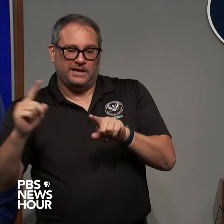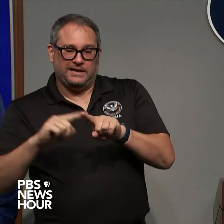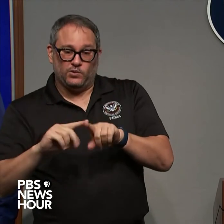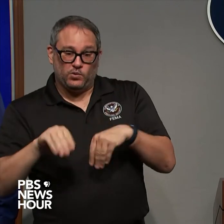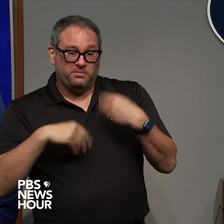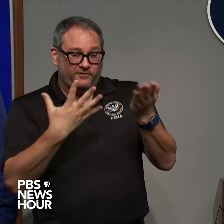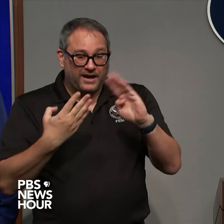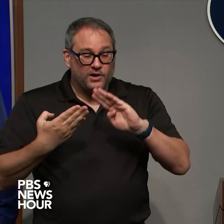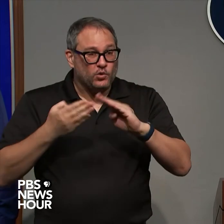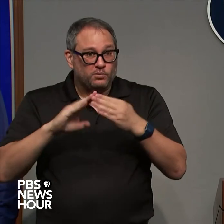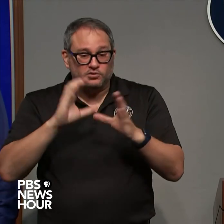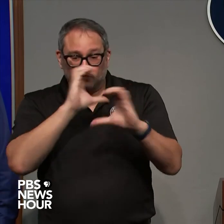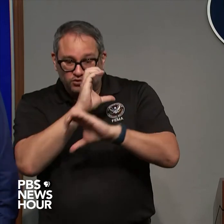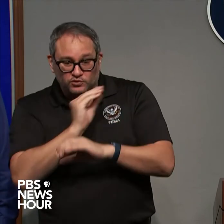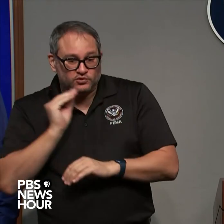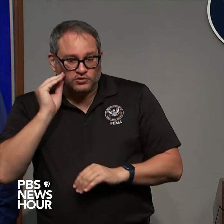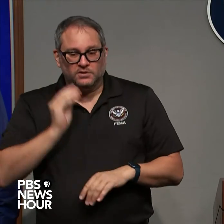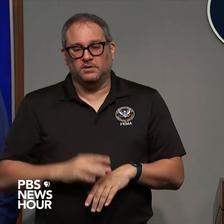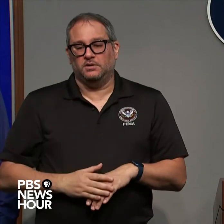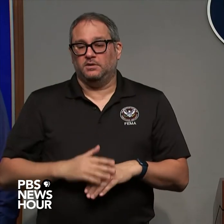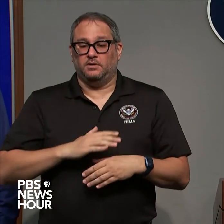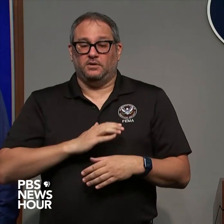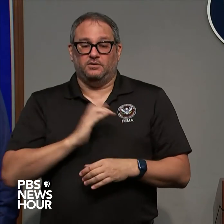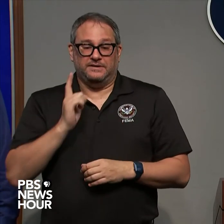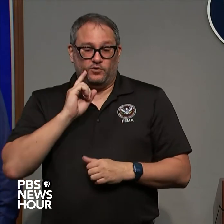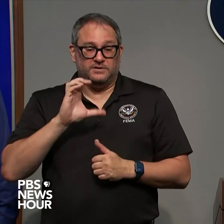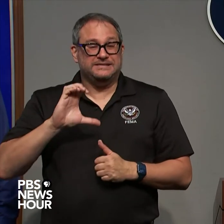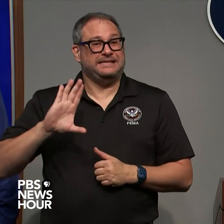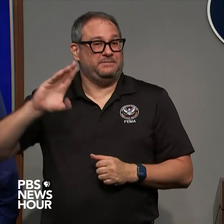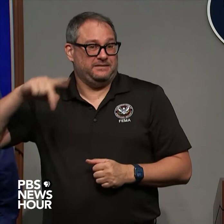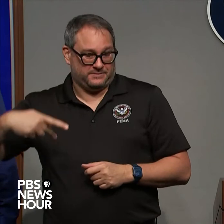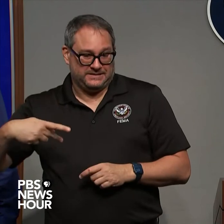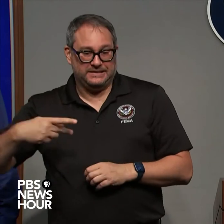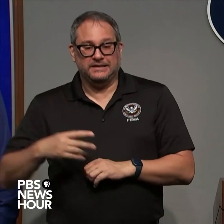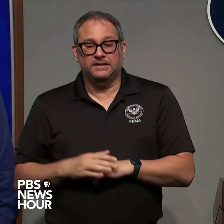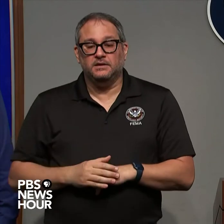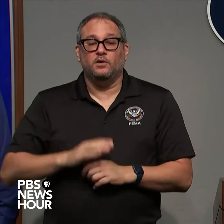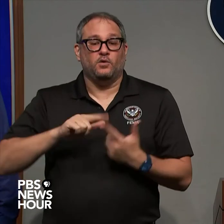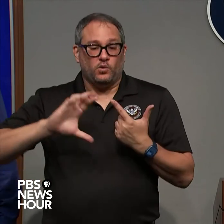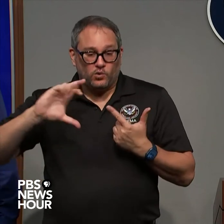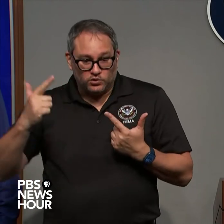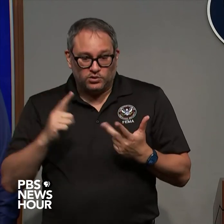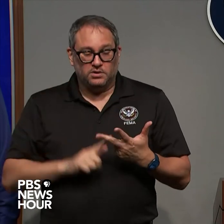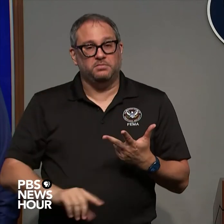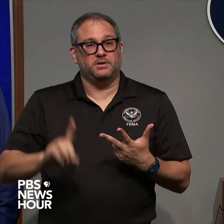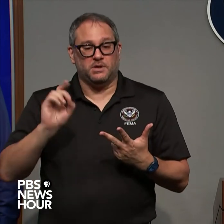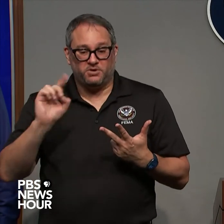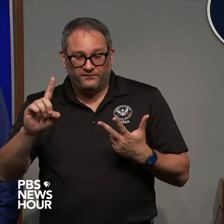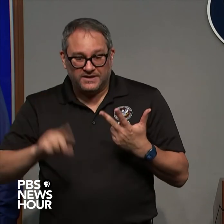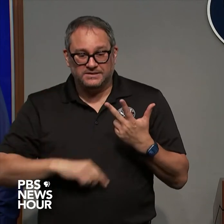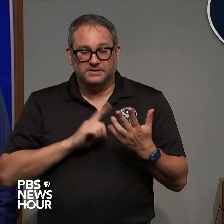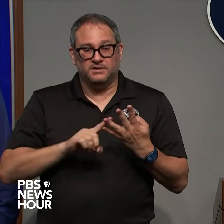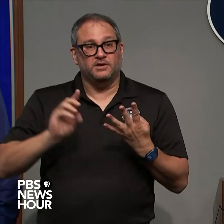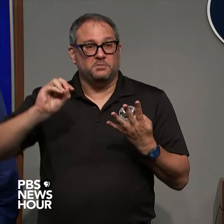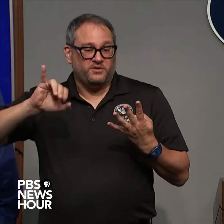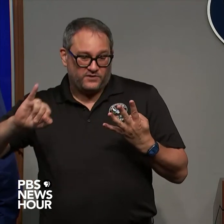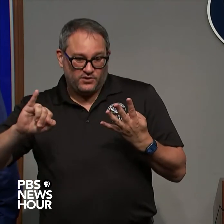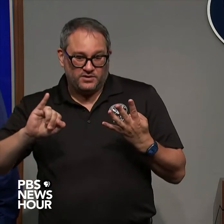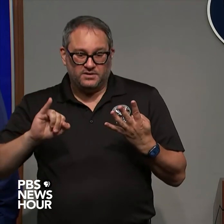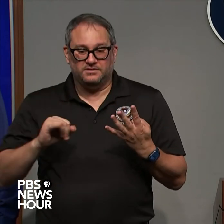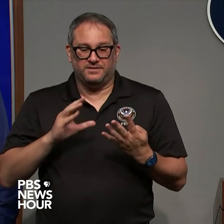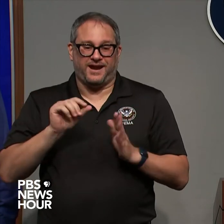the Coast Guard CBP the Department of Defense the Department of the Interior and the state of Florida